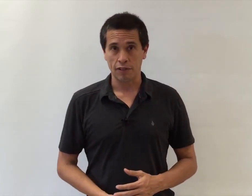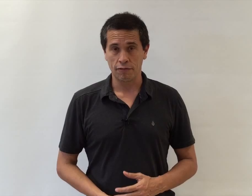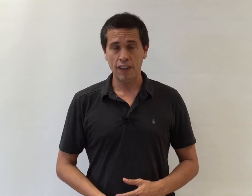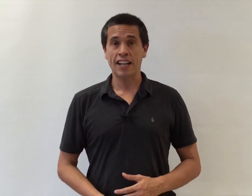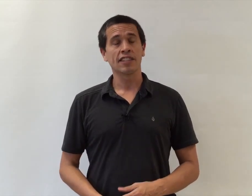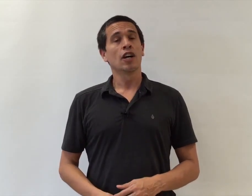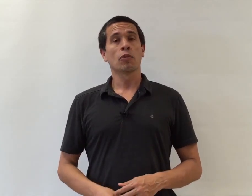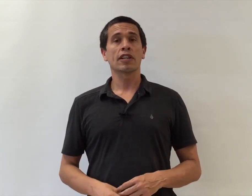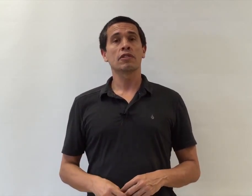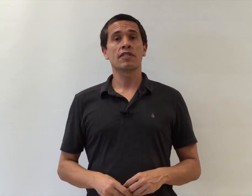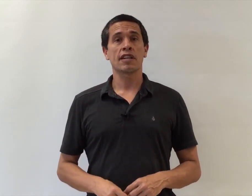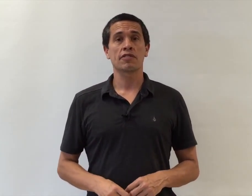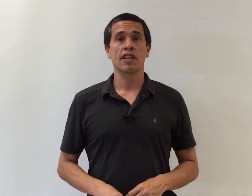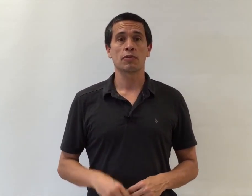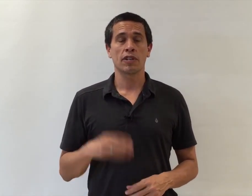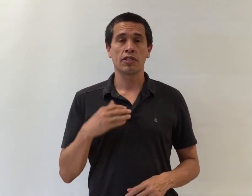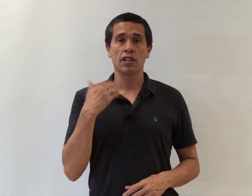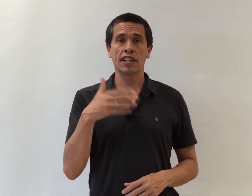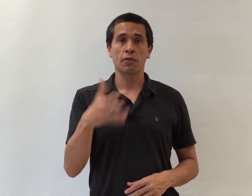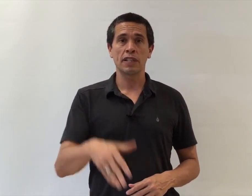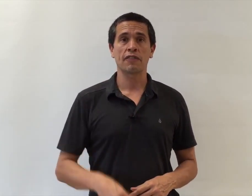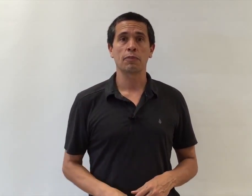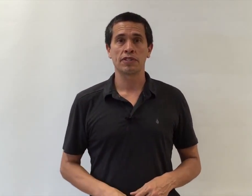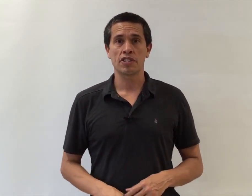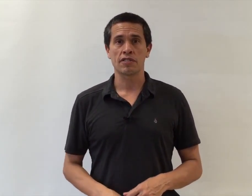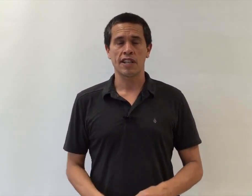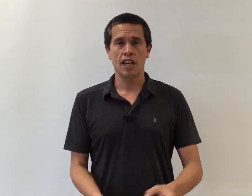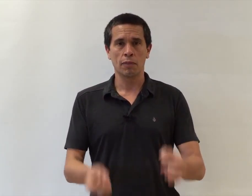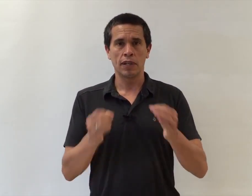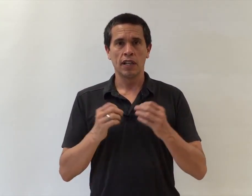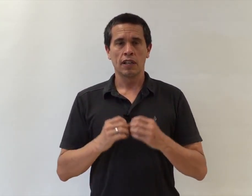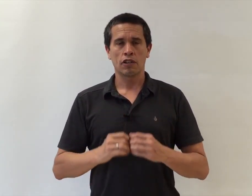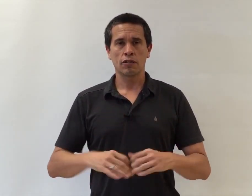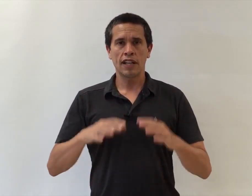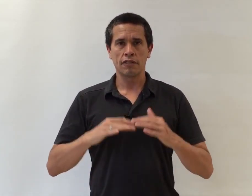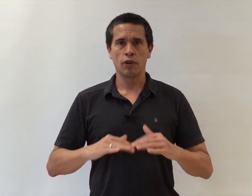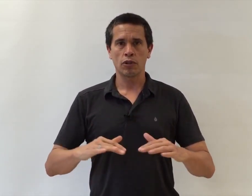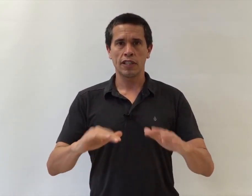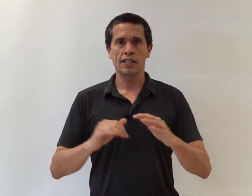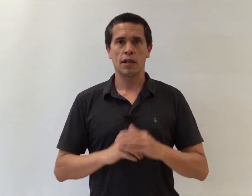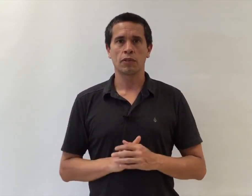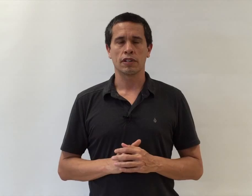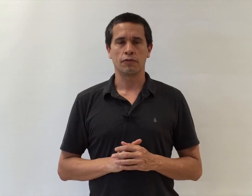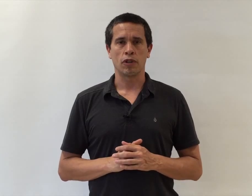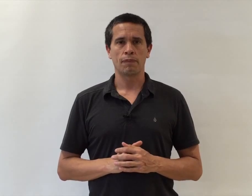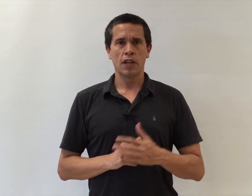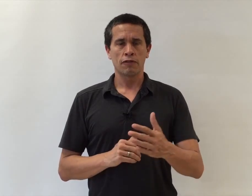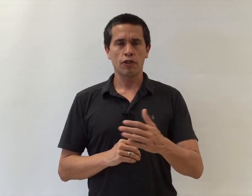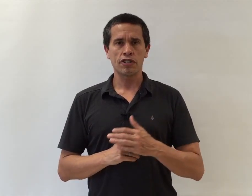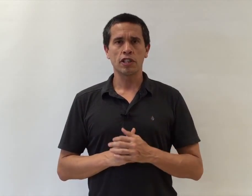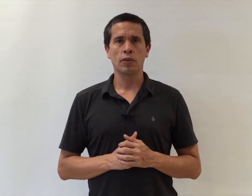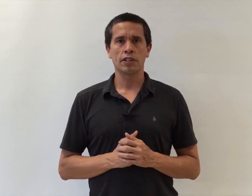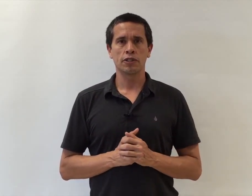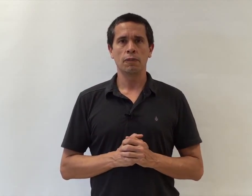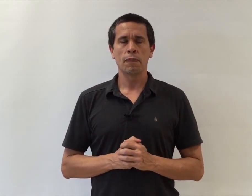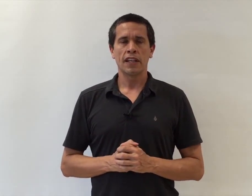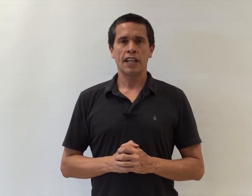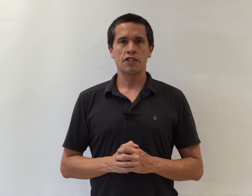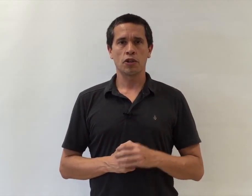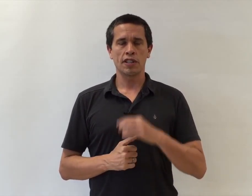In fact, we're going to do this exercise with our tongue in three different positions to help create the vocal ease that we're looking for. First thing you want to do is you're going